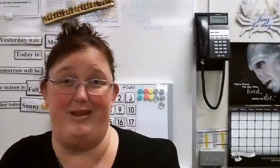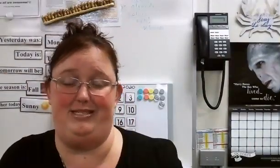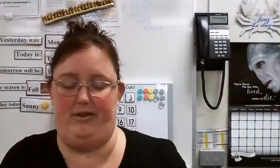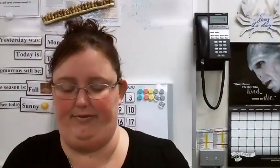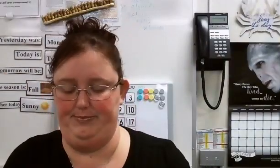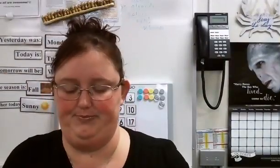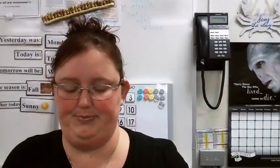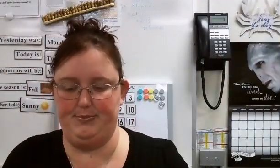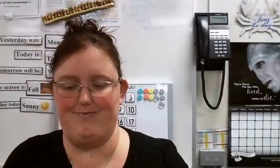myself.